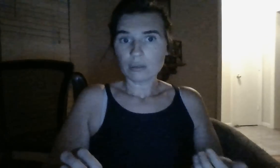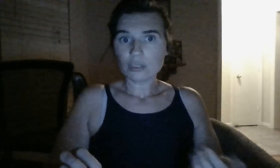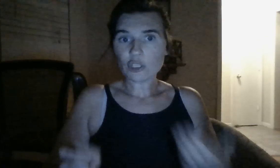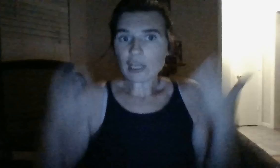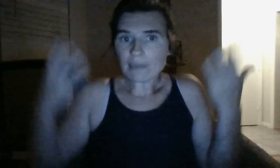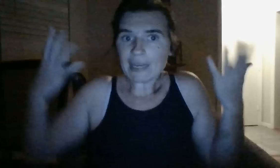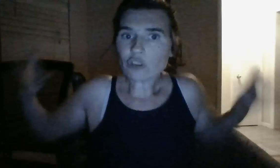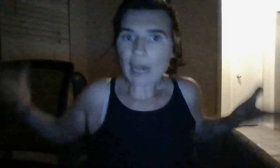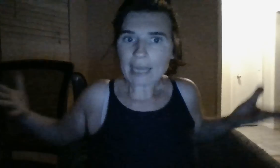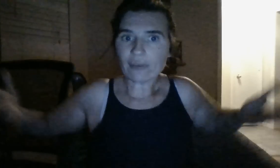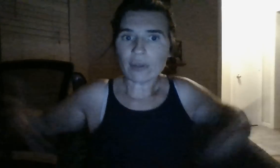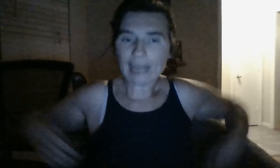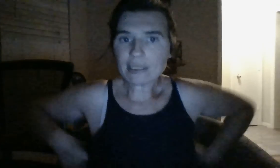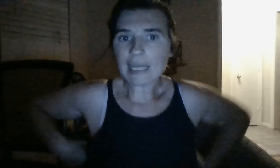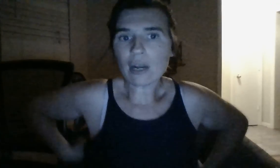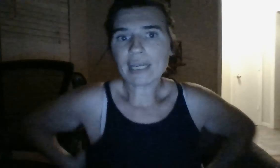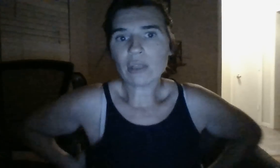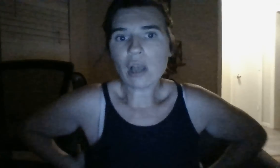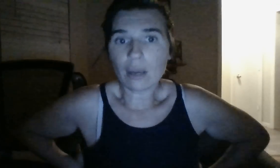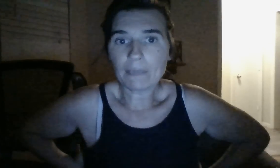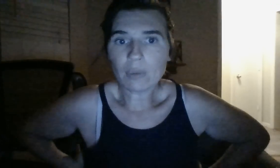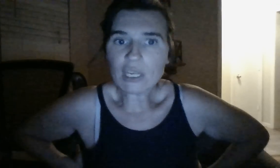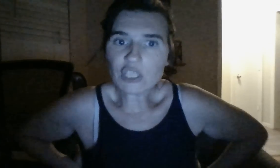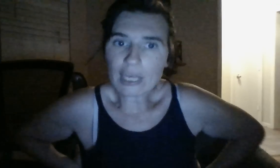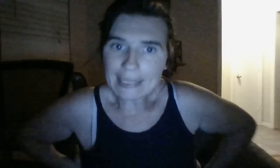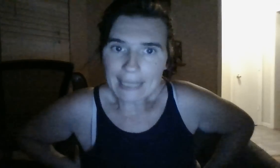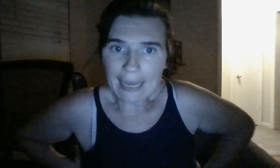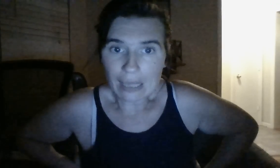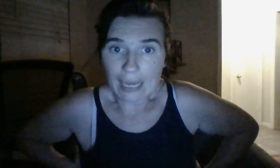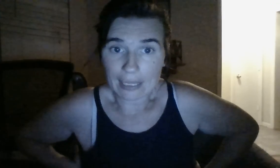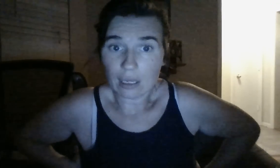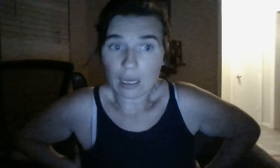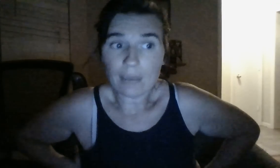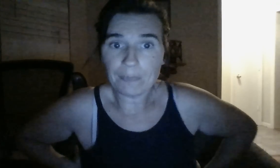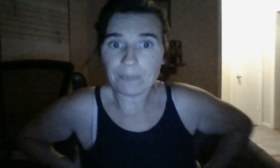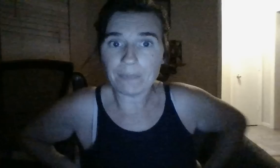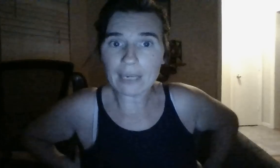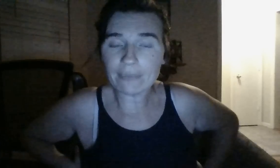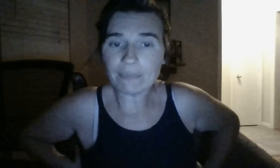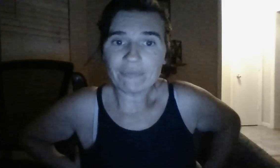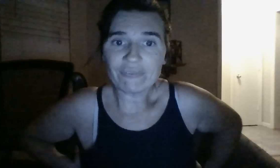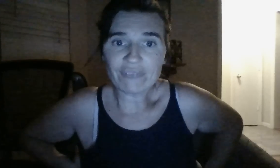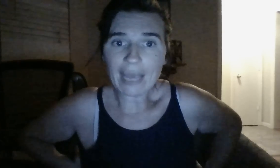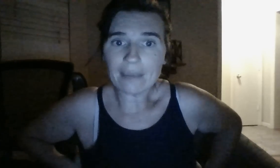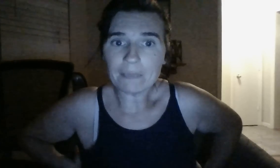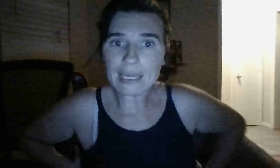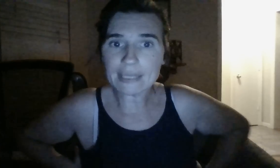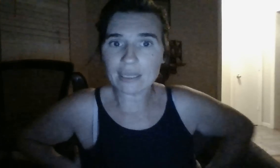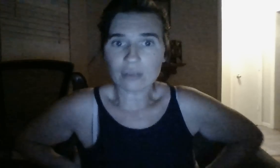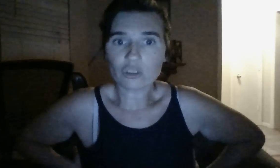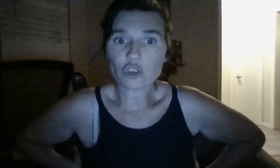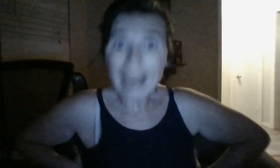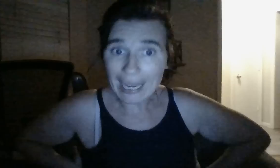So, you can be attractive on the outside all day long. But, what's your inside like? A big, fat piece of trash.